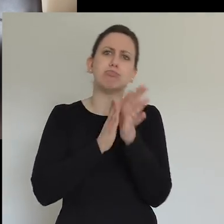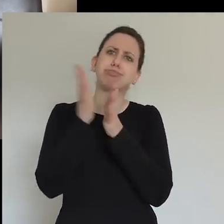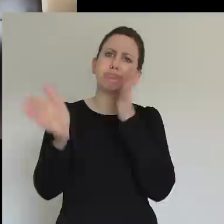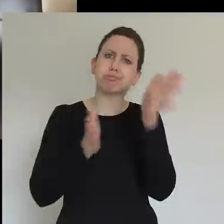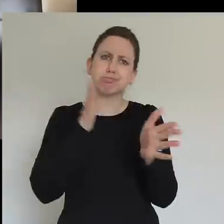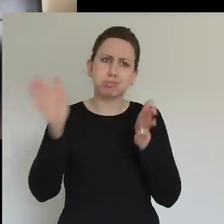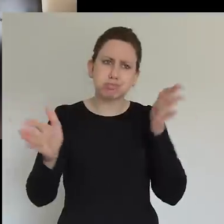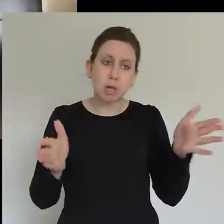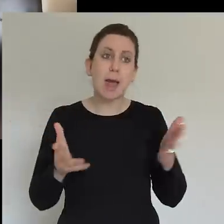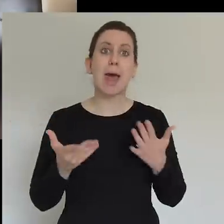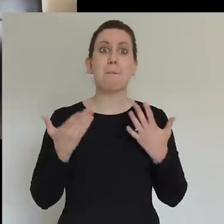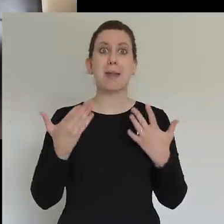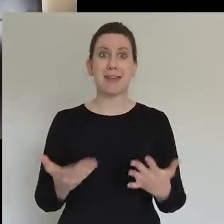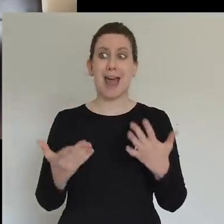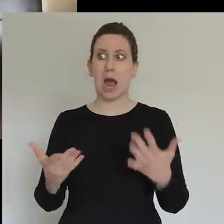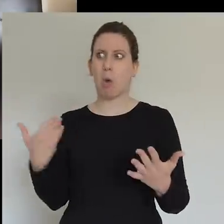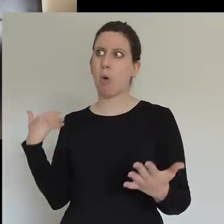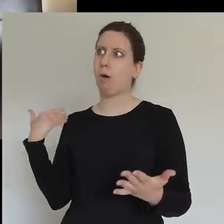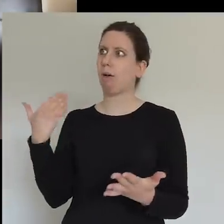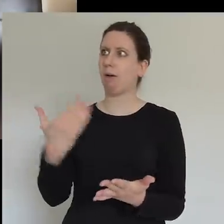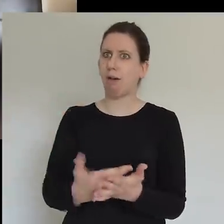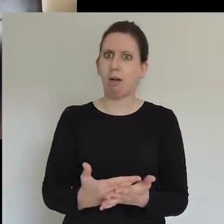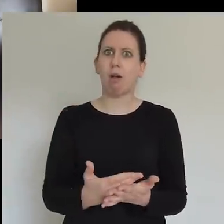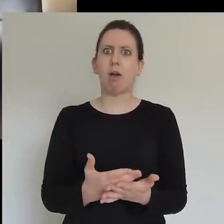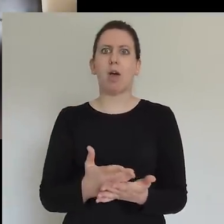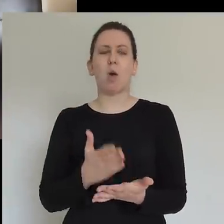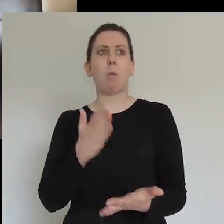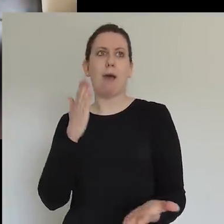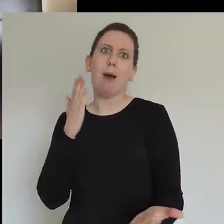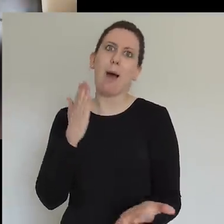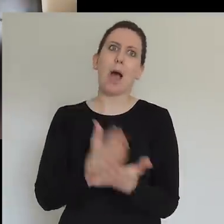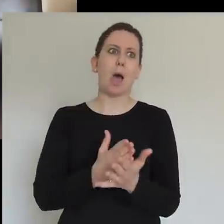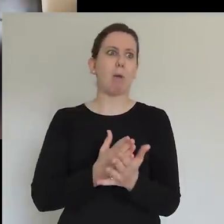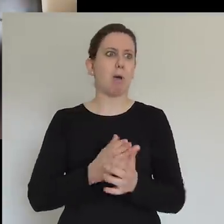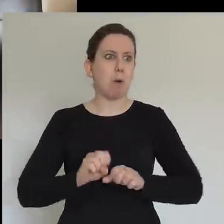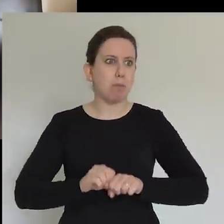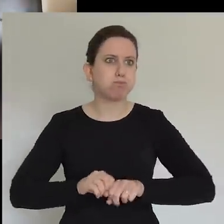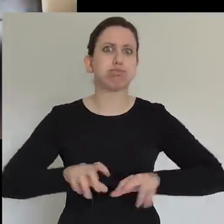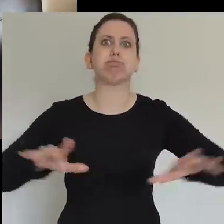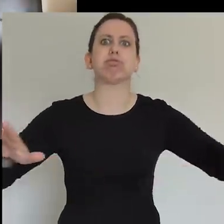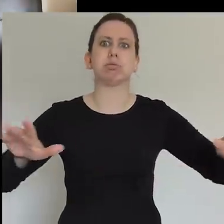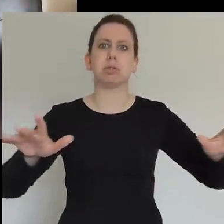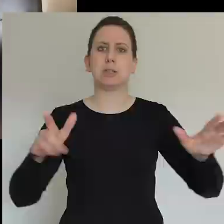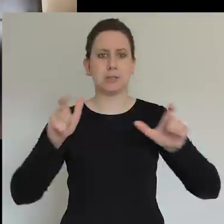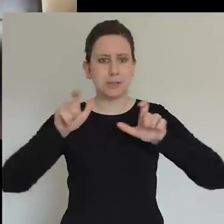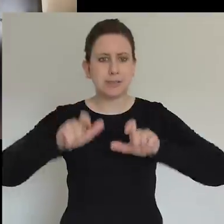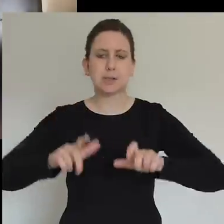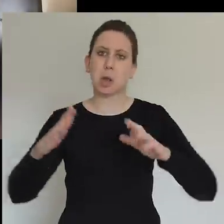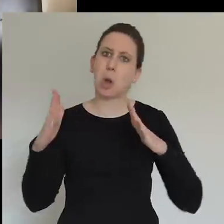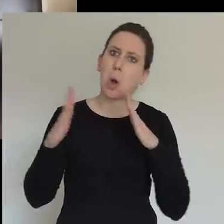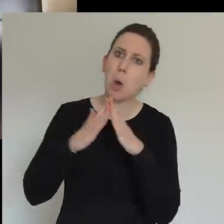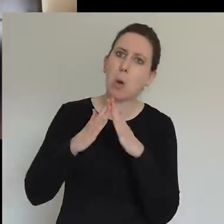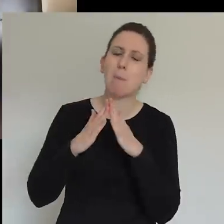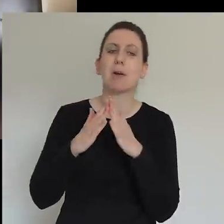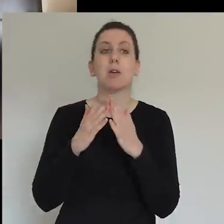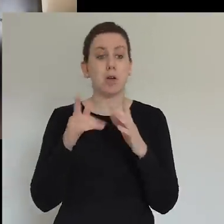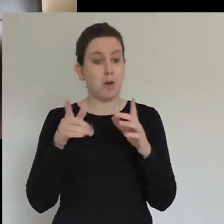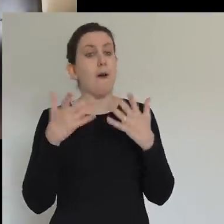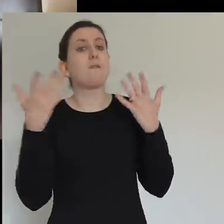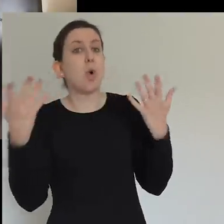absolutely pushed out into our homes and our communities. Yes, there are social distancing rules, which yes, you should obey. But we are seeing